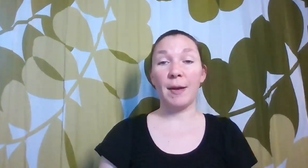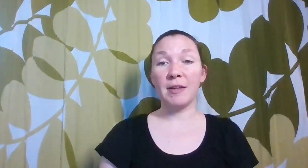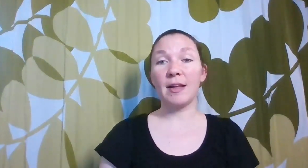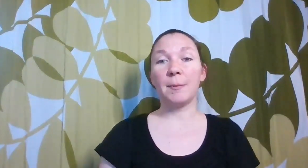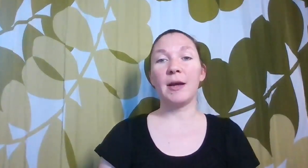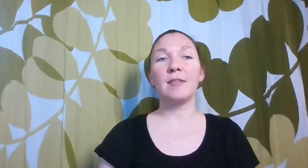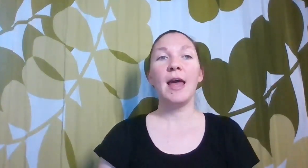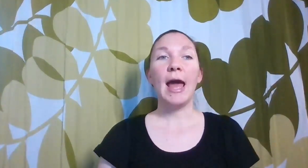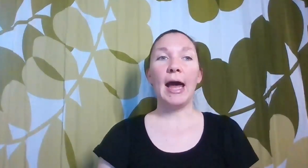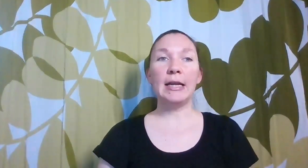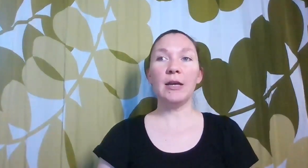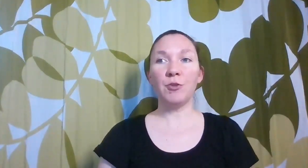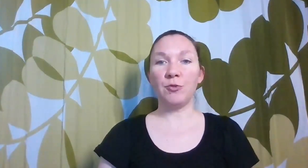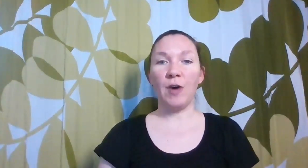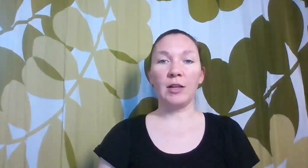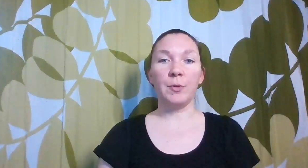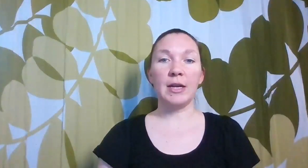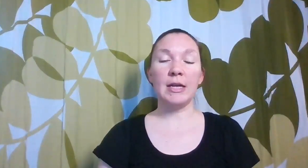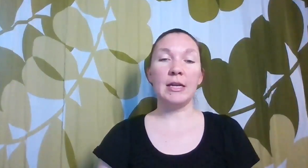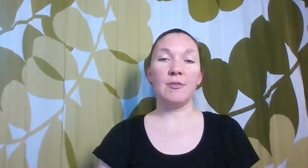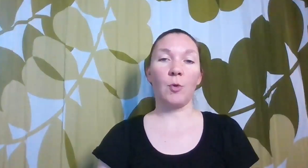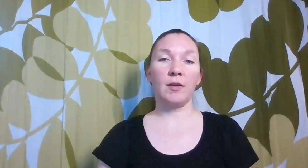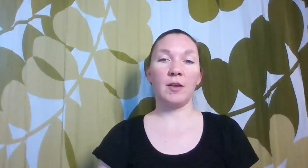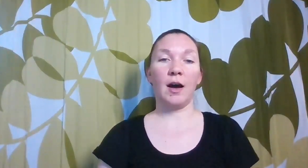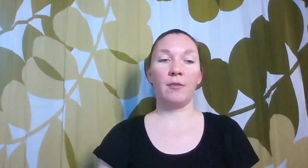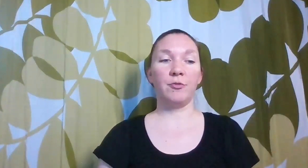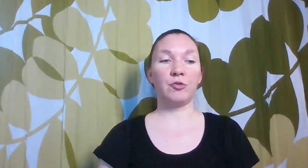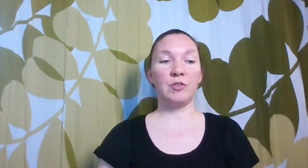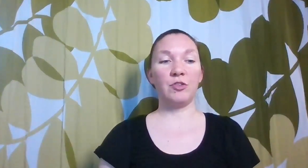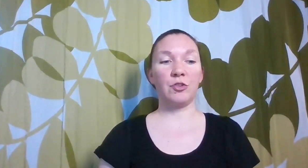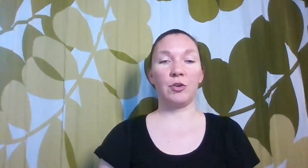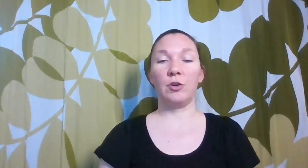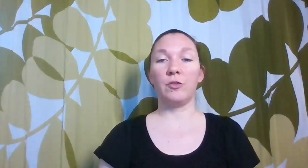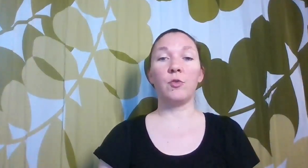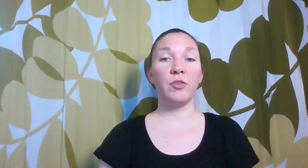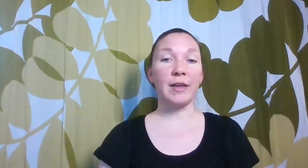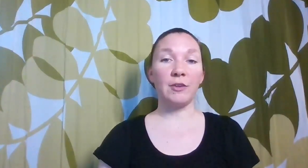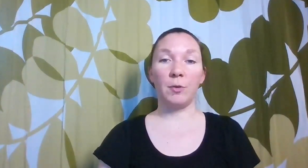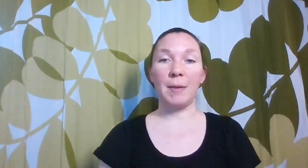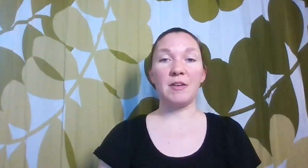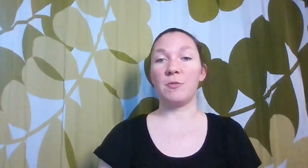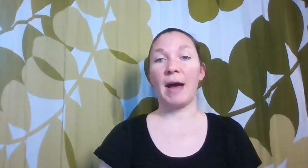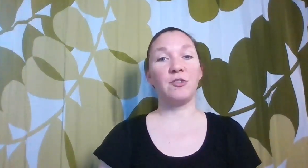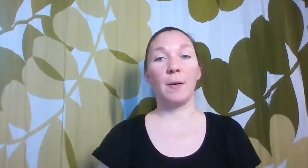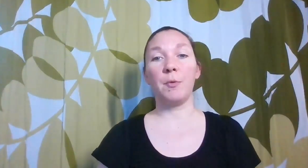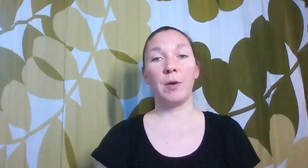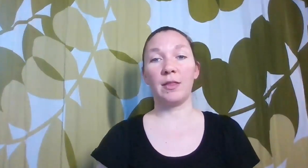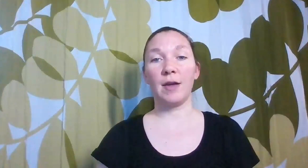family celebrates, and if you're following any sort of traditional school schedule, maybe to match up with